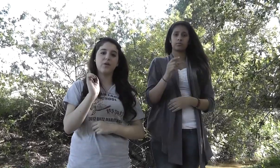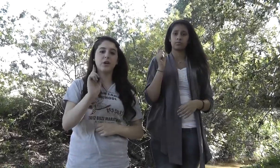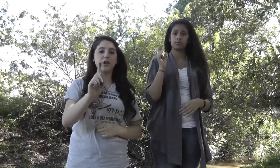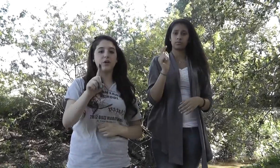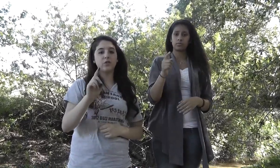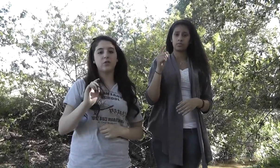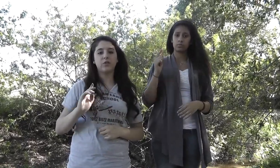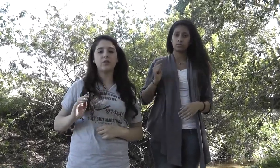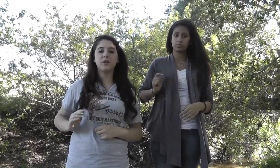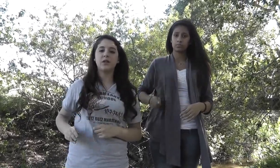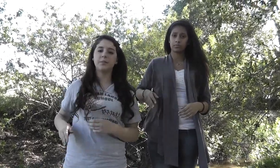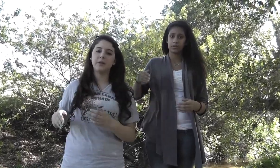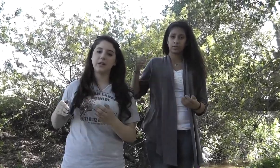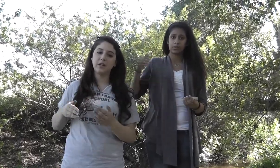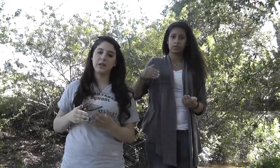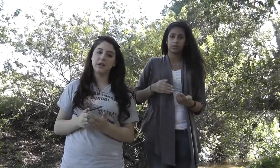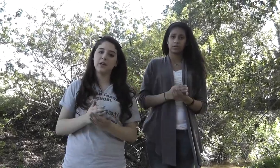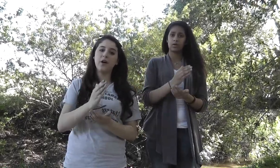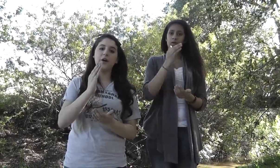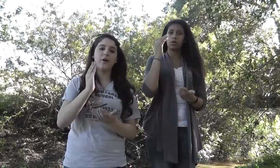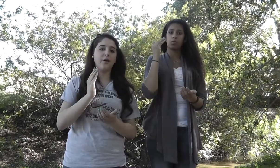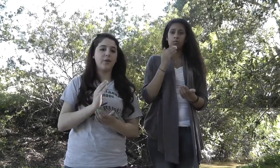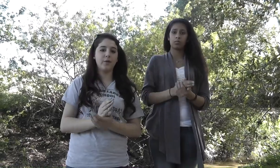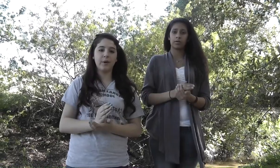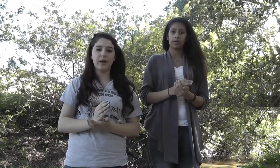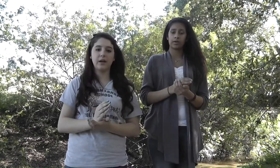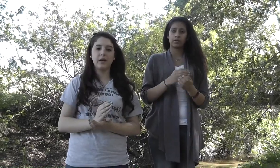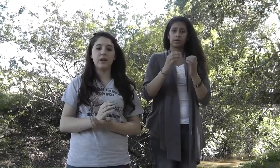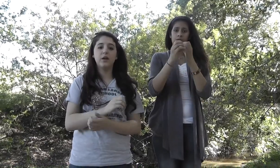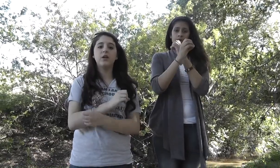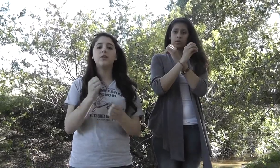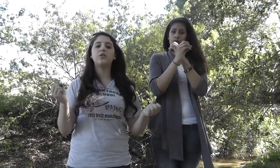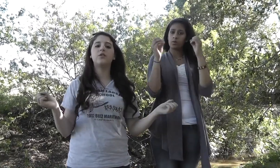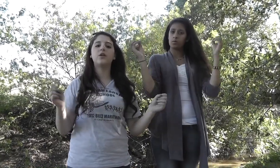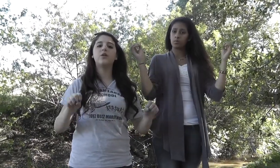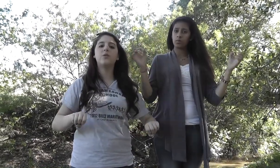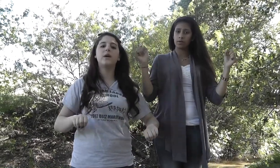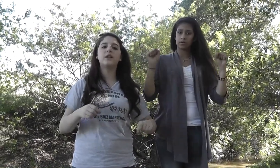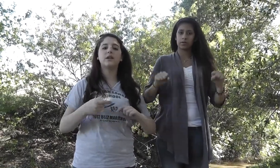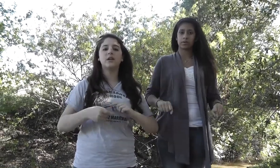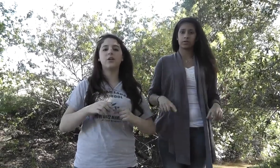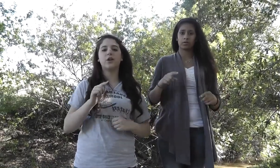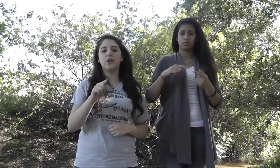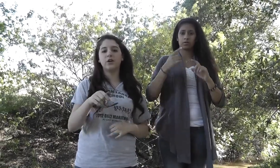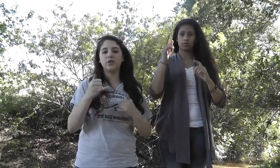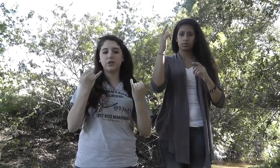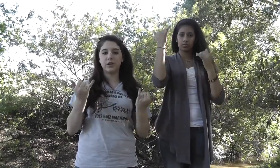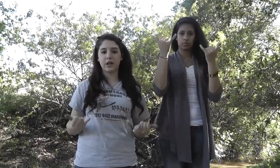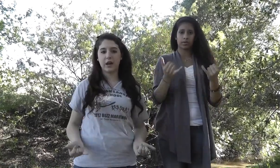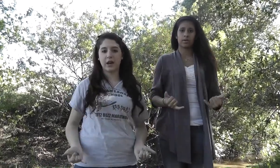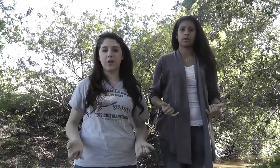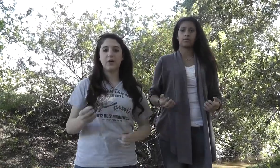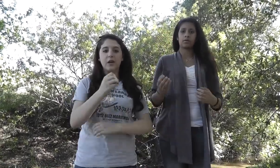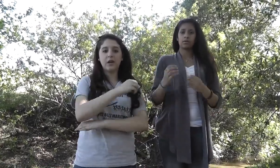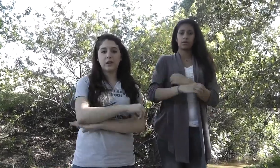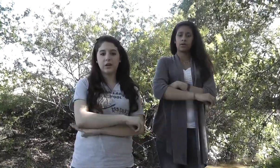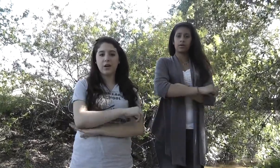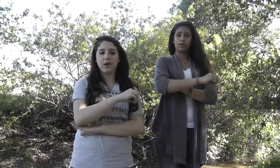You'll be alright, no one can hurt you now The